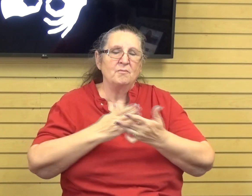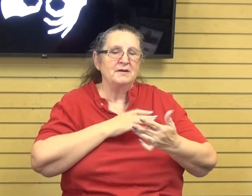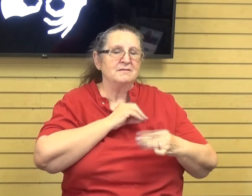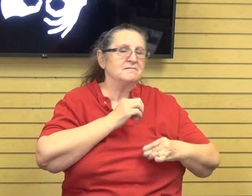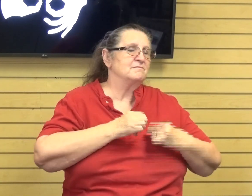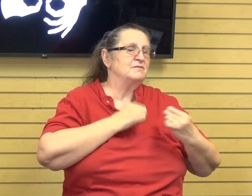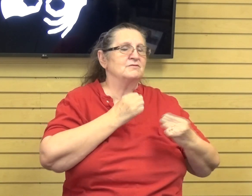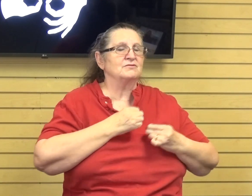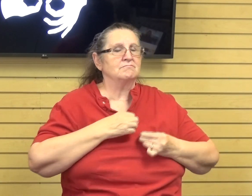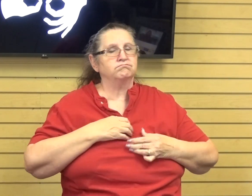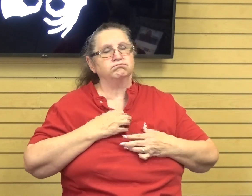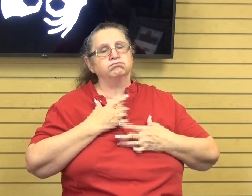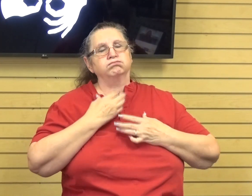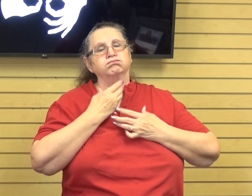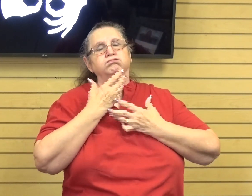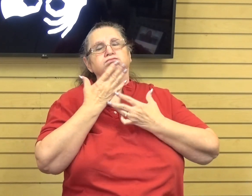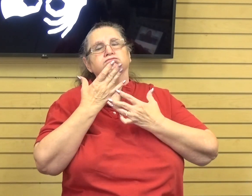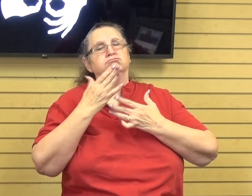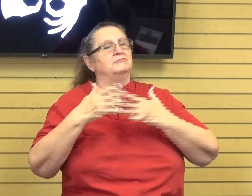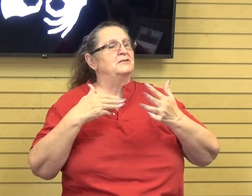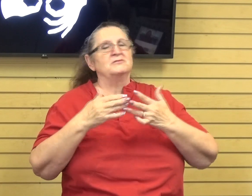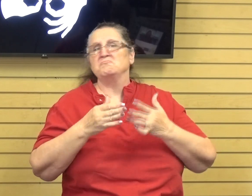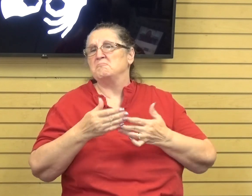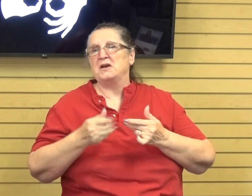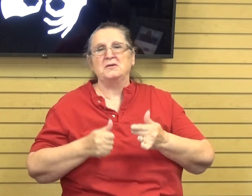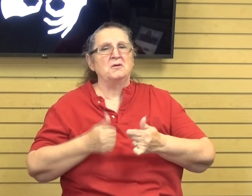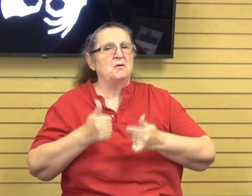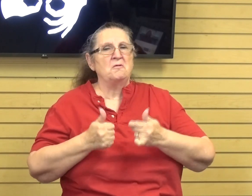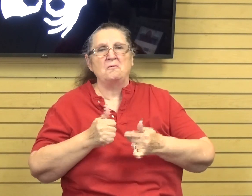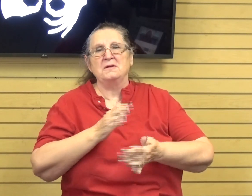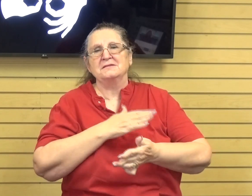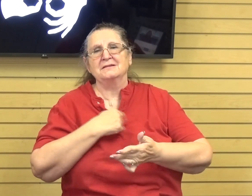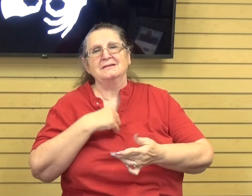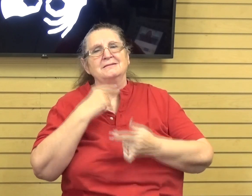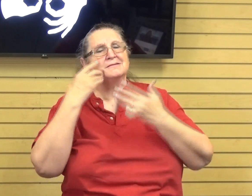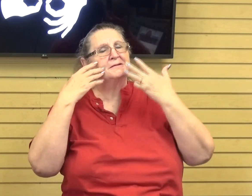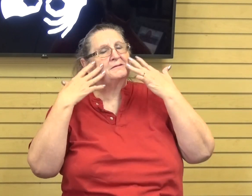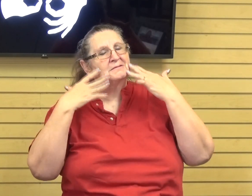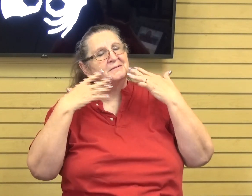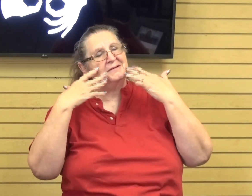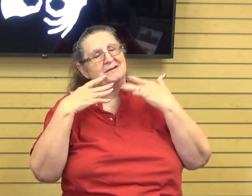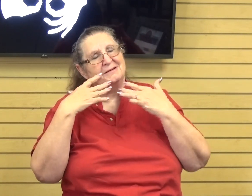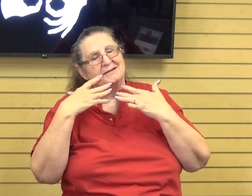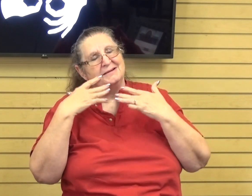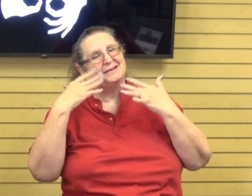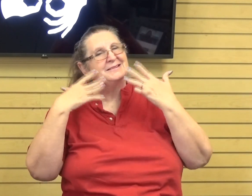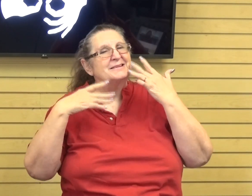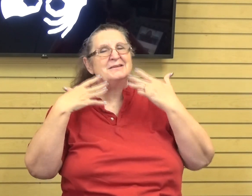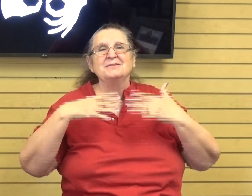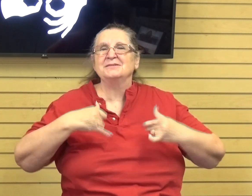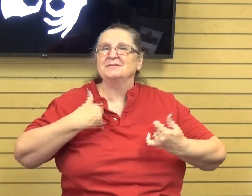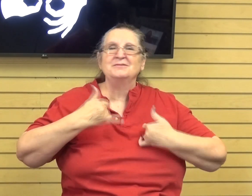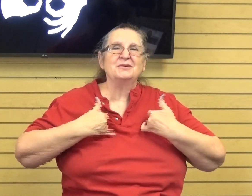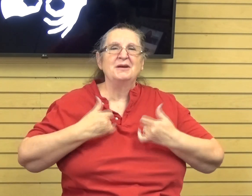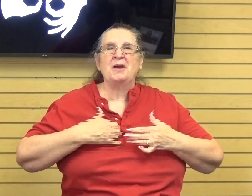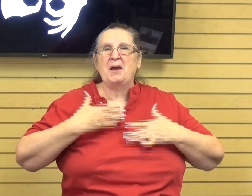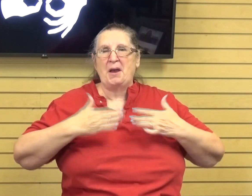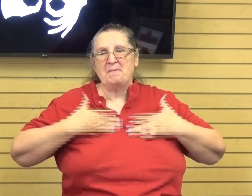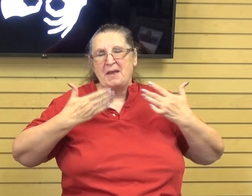it doesn't even matter what song it could be. And I start crying for some reason, but they're tears of joy because I'm so happy to be at church